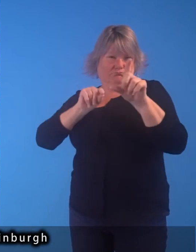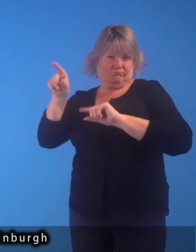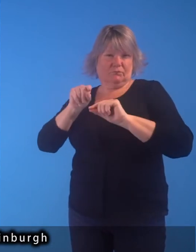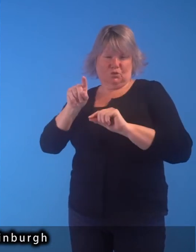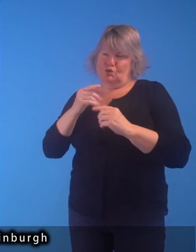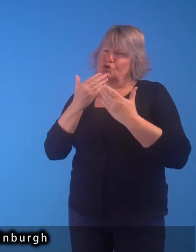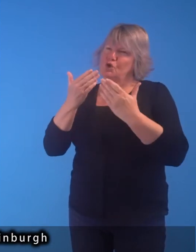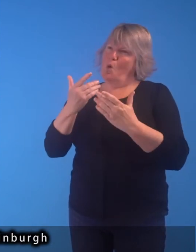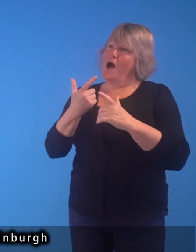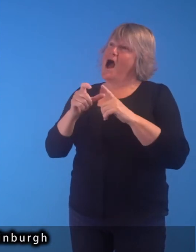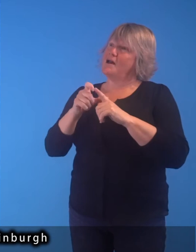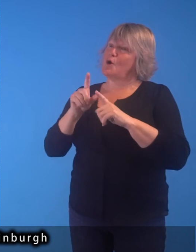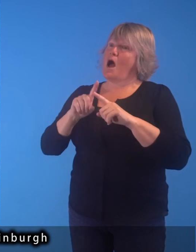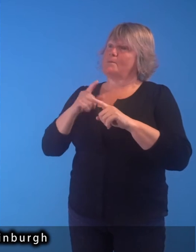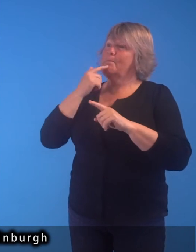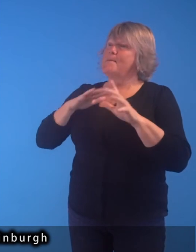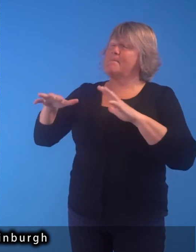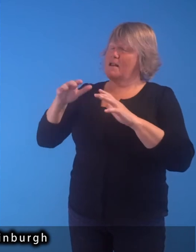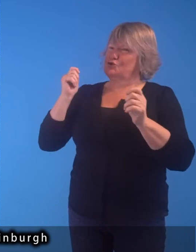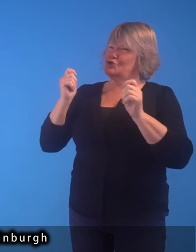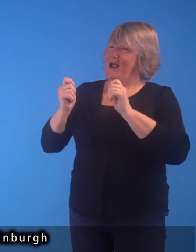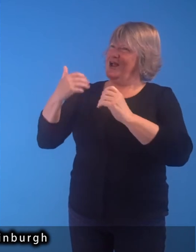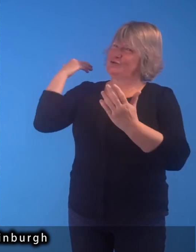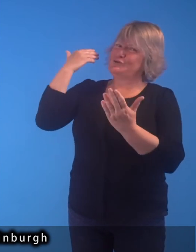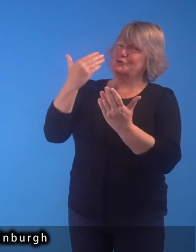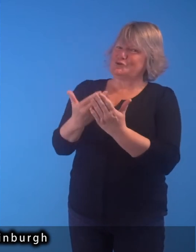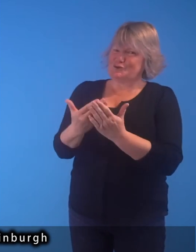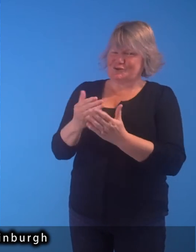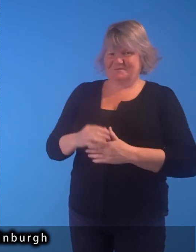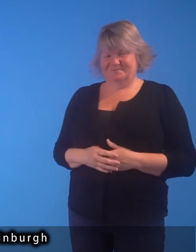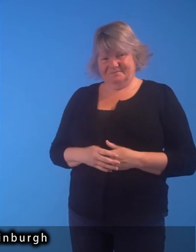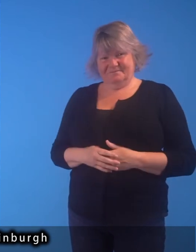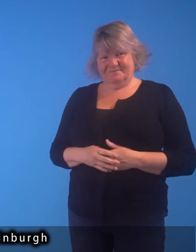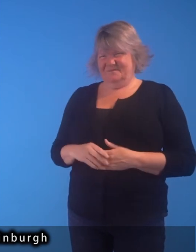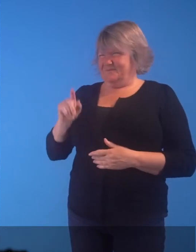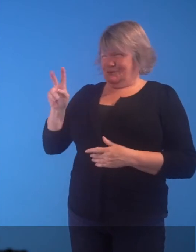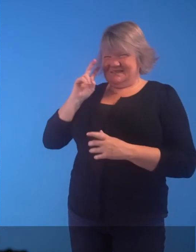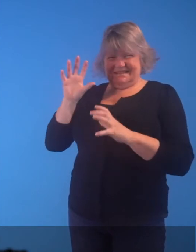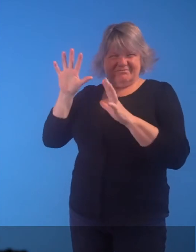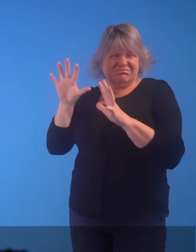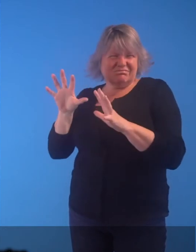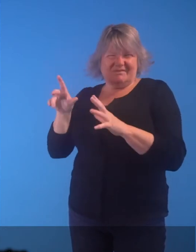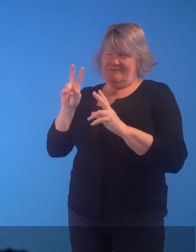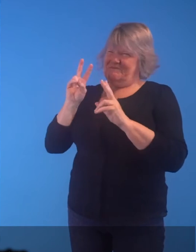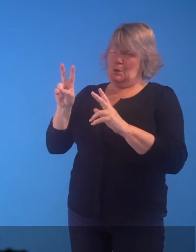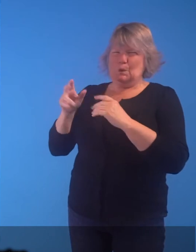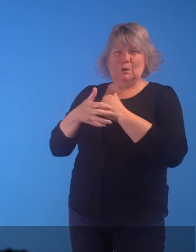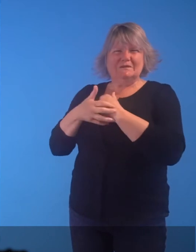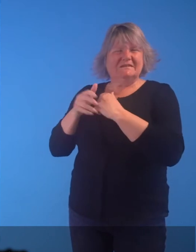to portray the changing face of Edinburgh and its people. This gritty view, painted